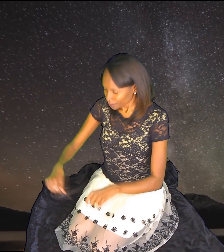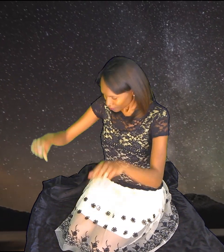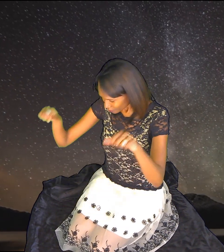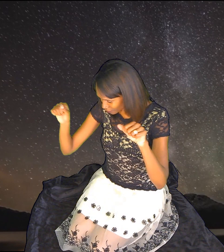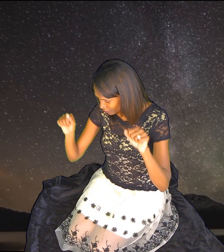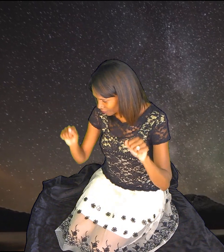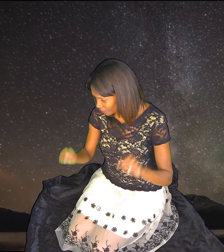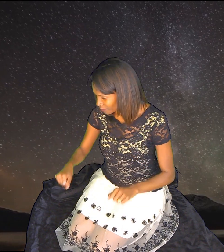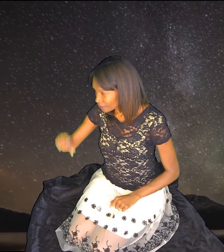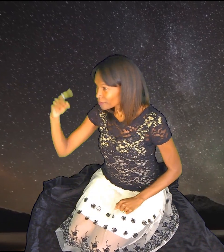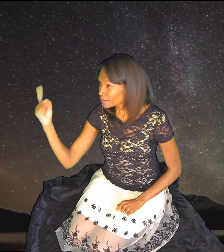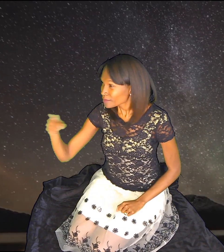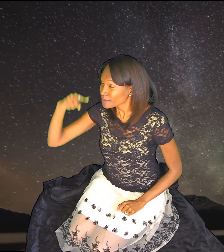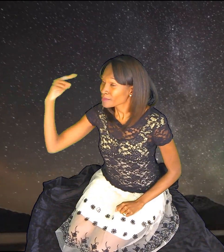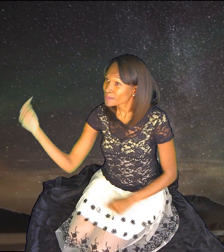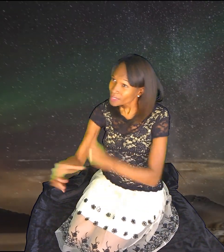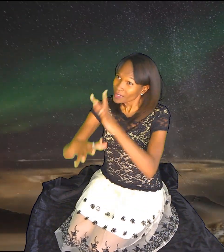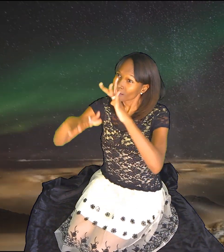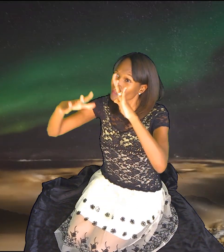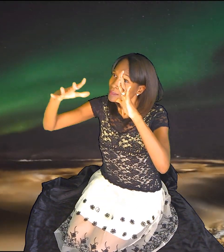Can you only imagine?